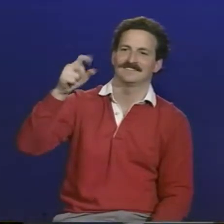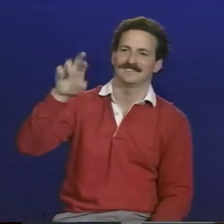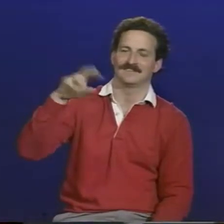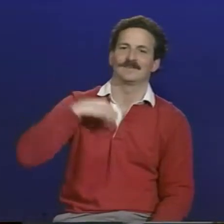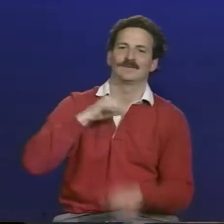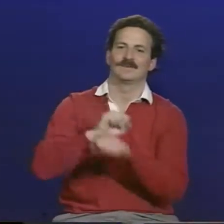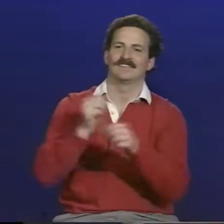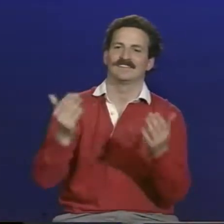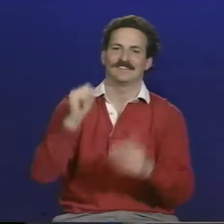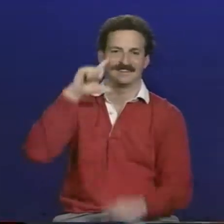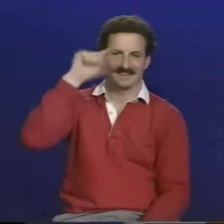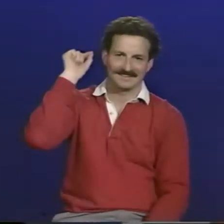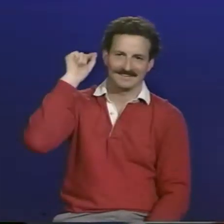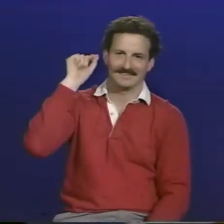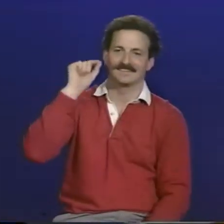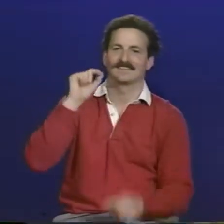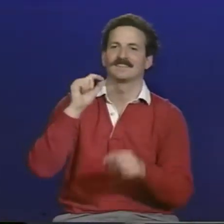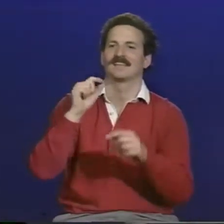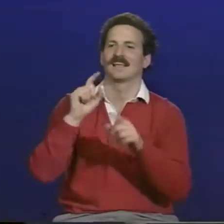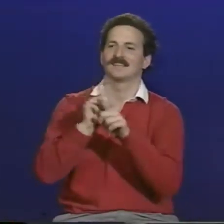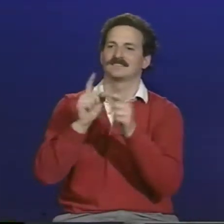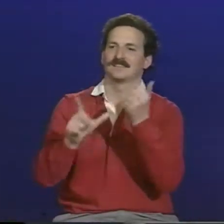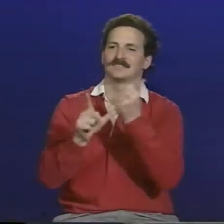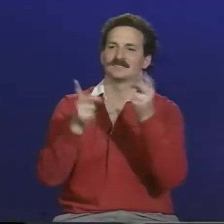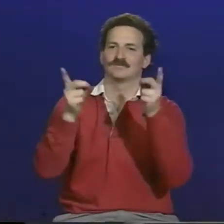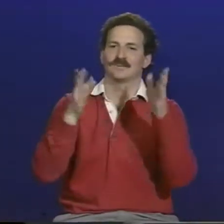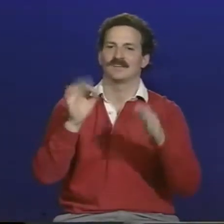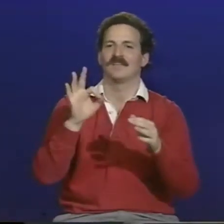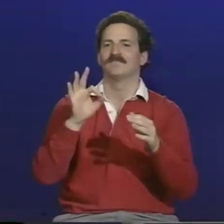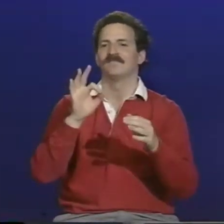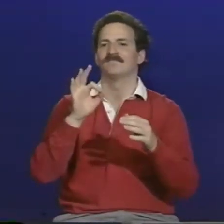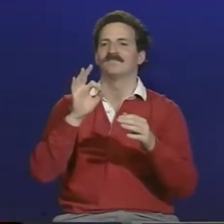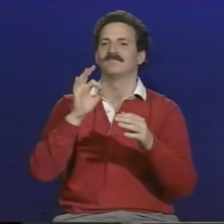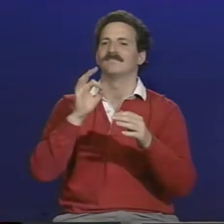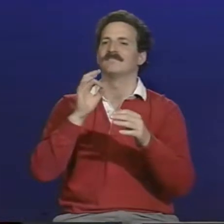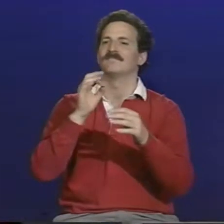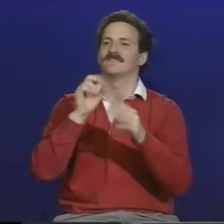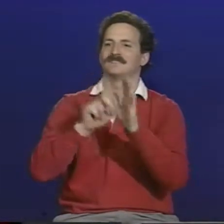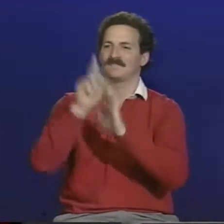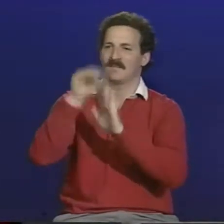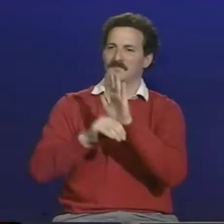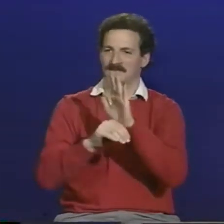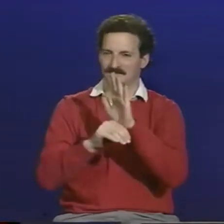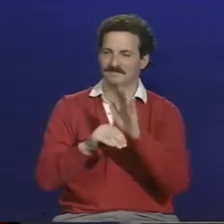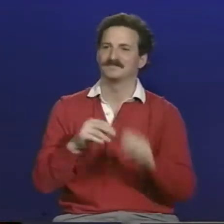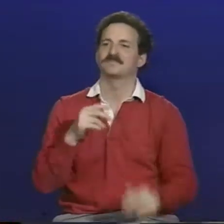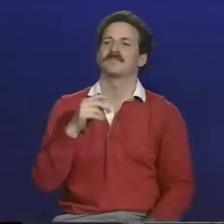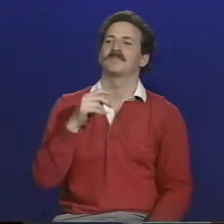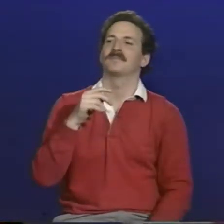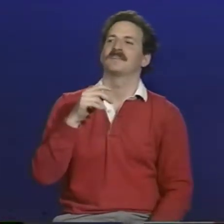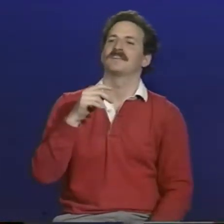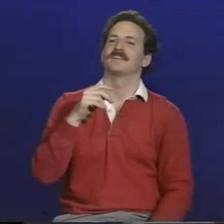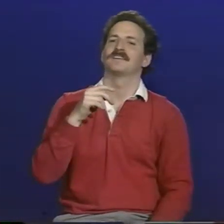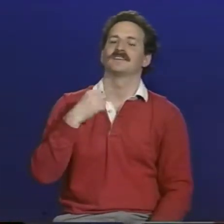Hello, I'm Mal Grossinger. I work here at Gallaudet University as the Assistant Director for the Development Office.